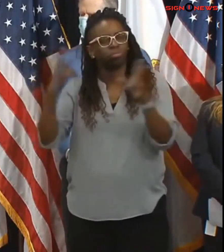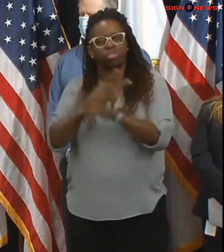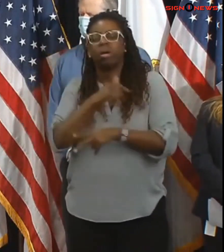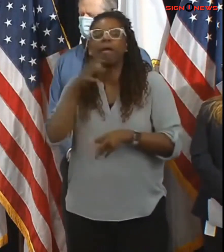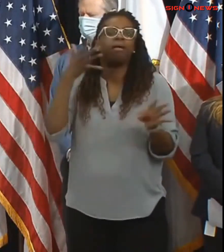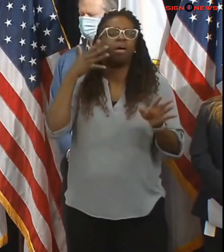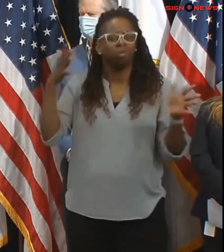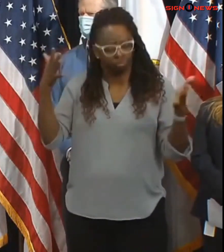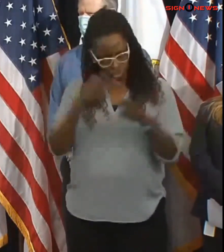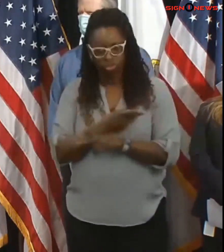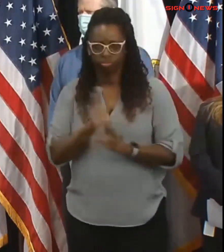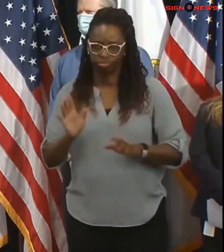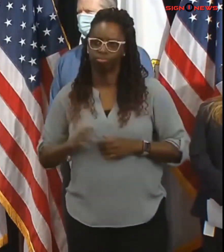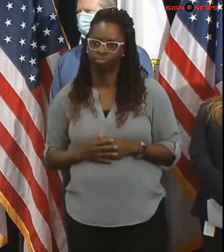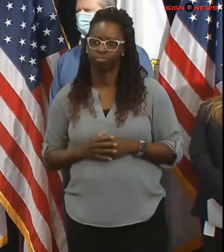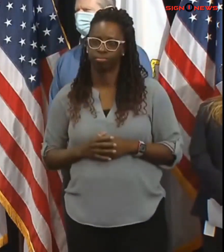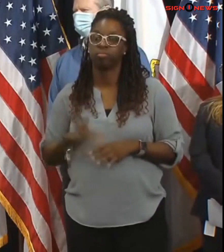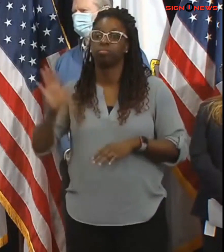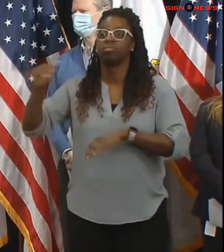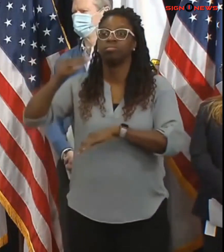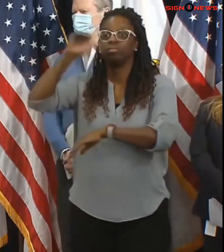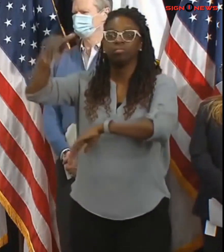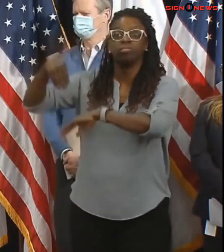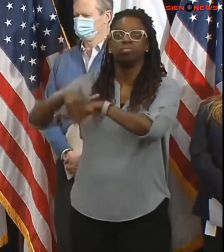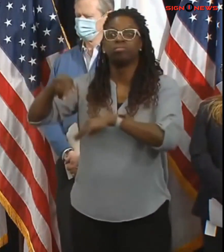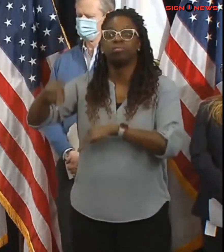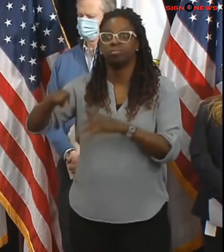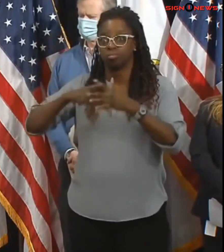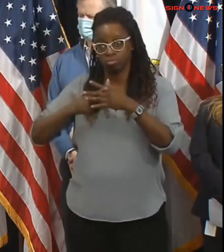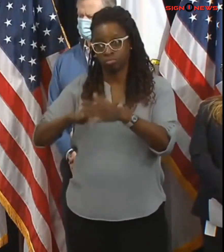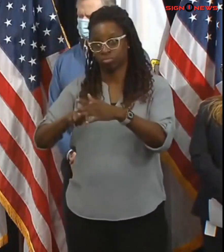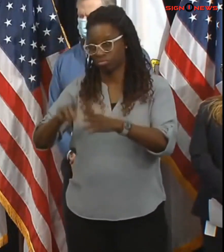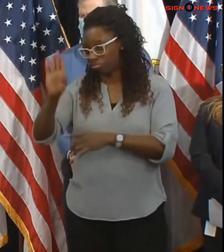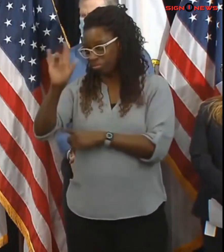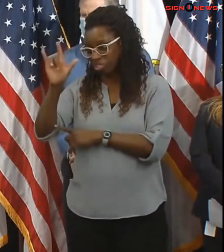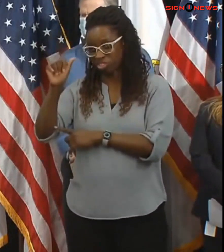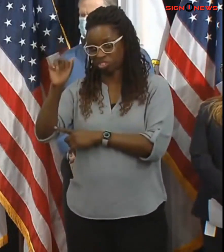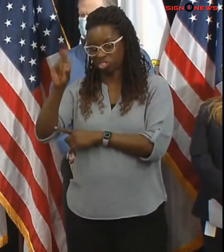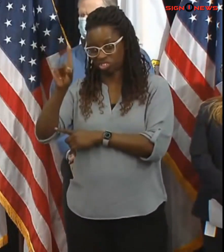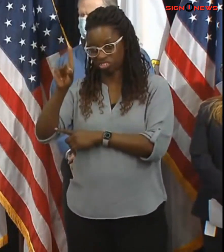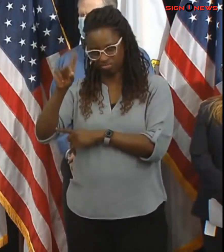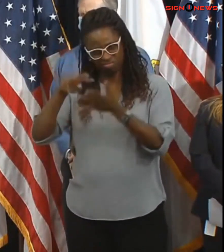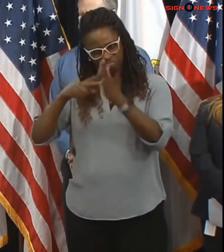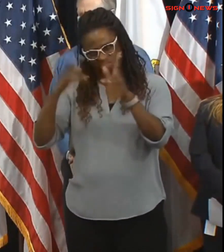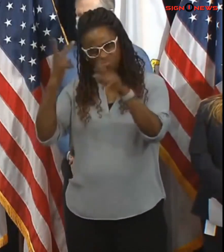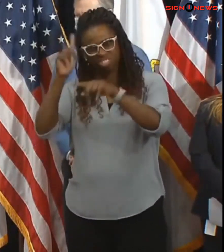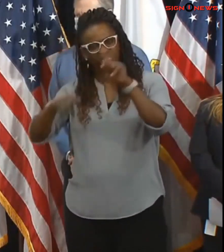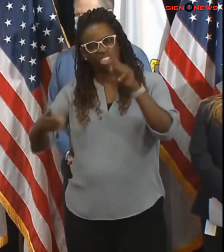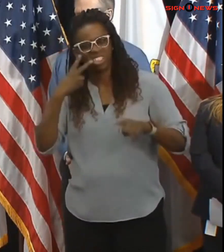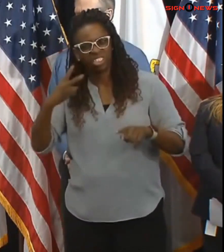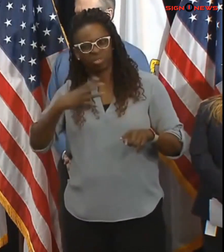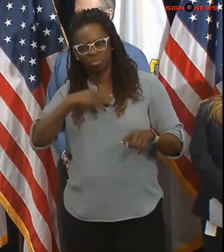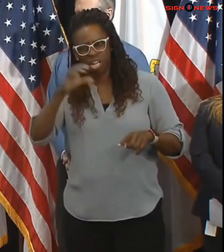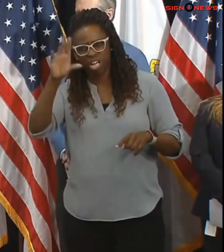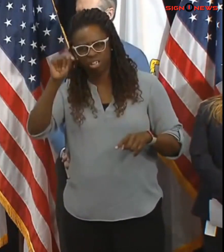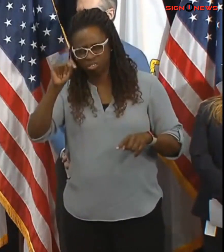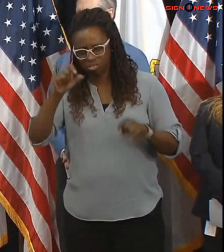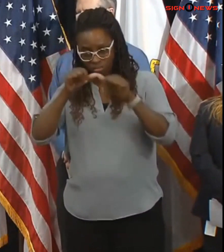blizzard-like conditions lasting into saturday night some areas of eastern massachusetts may have snowfall totals in the